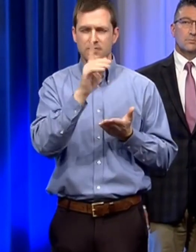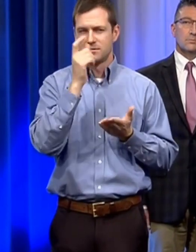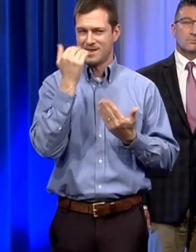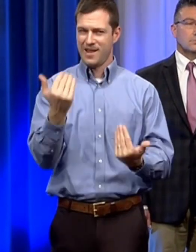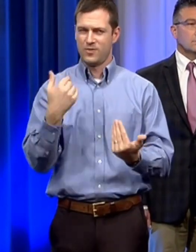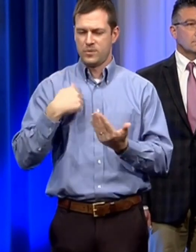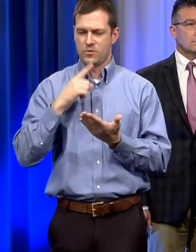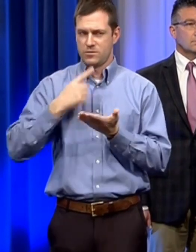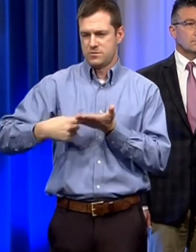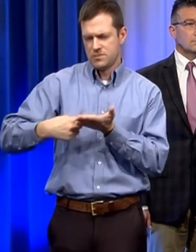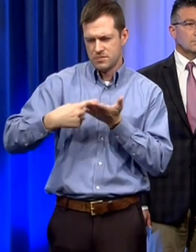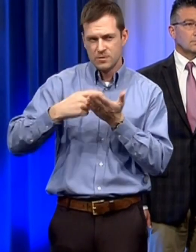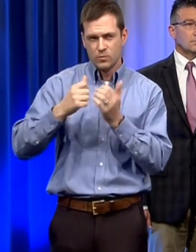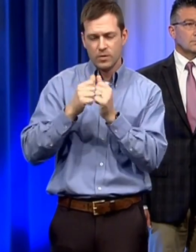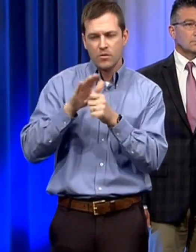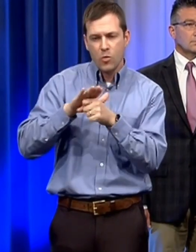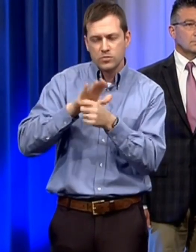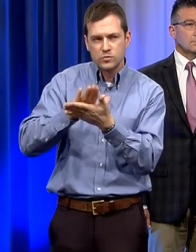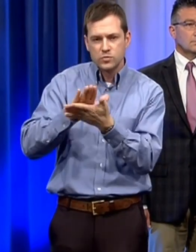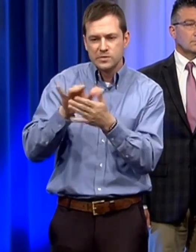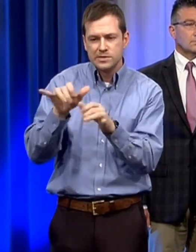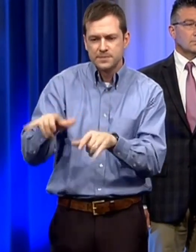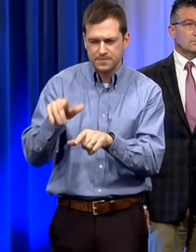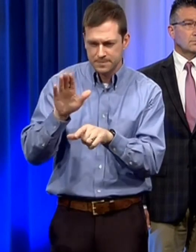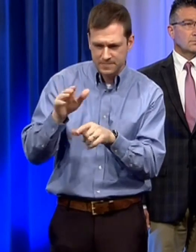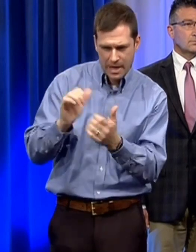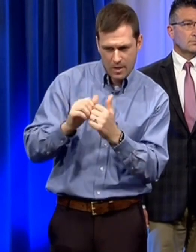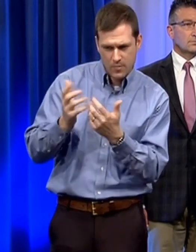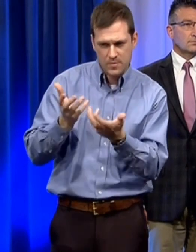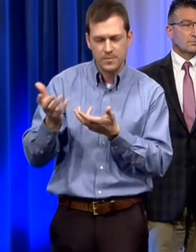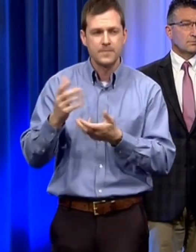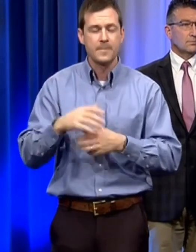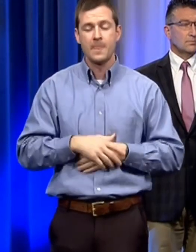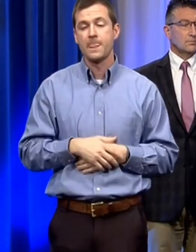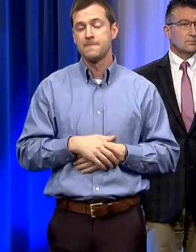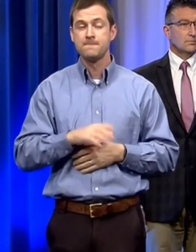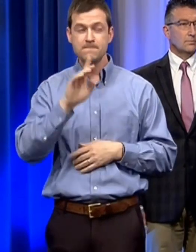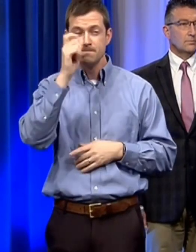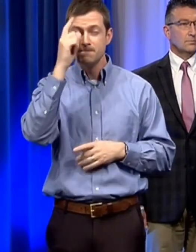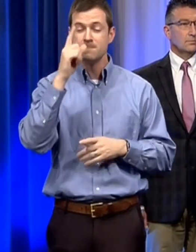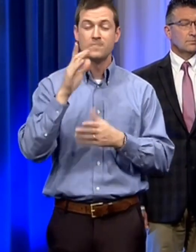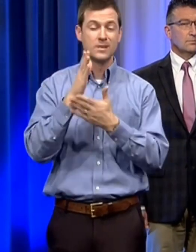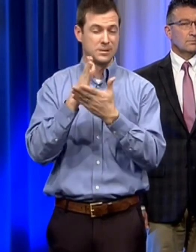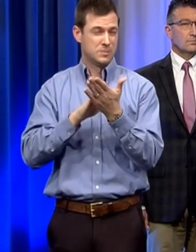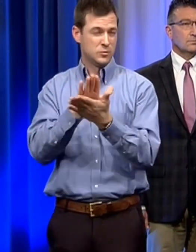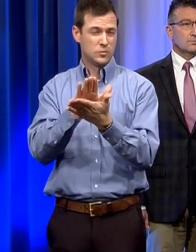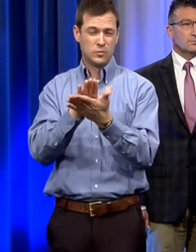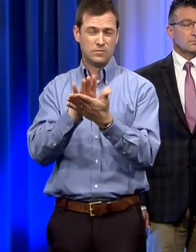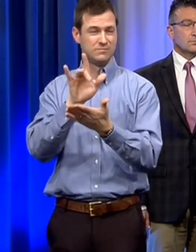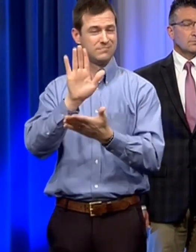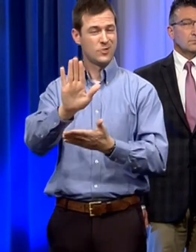and so we're communicating with local superintendents on that some communities may not have the capacity to